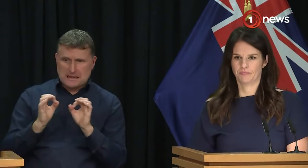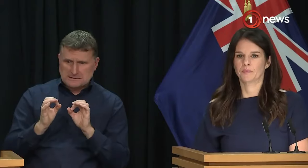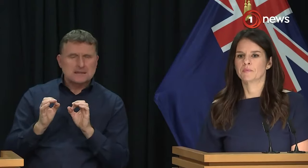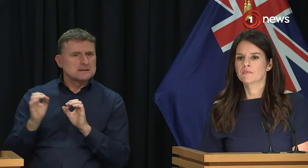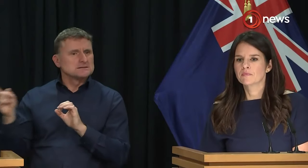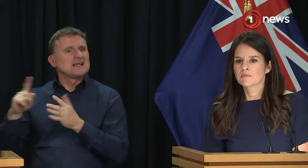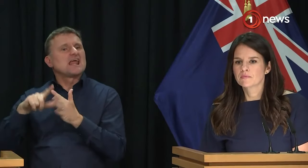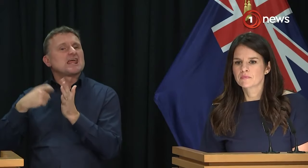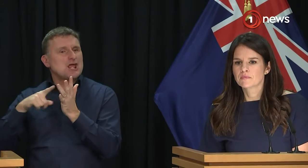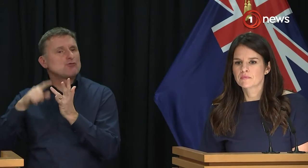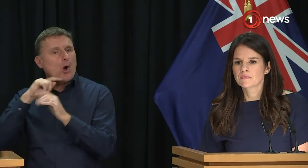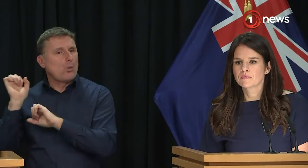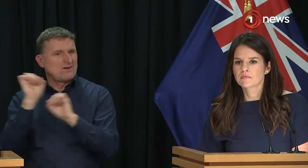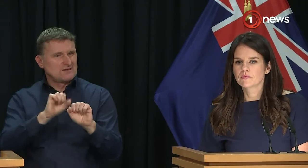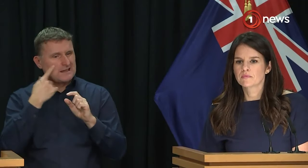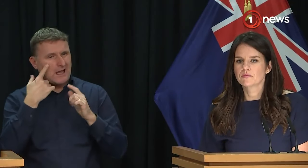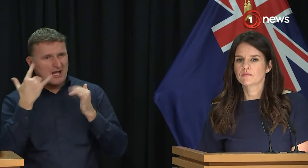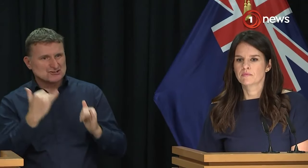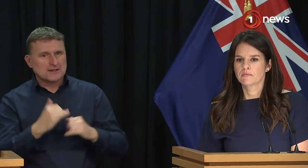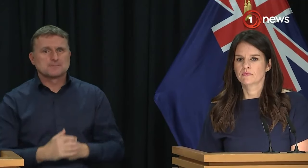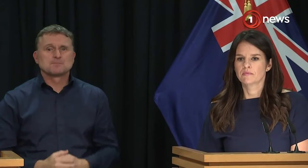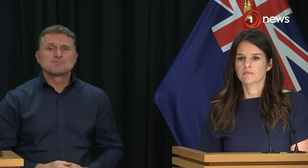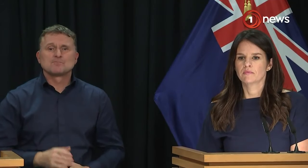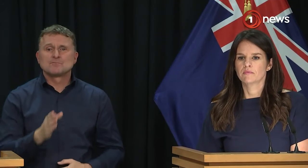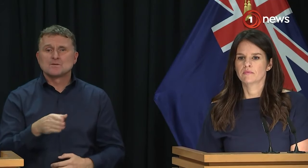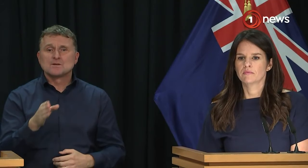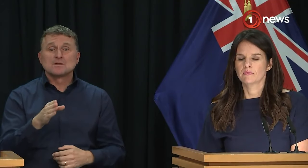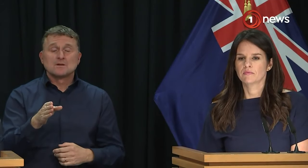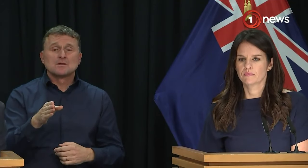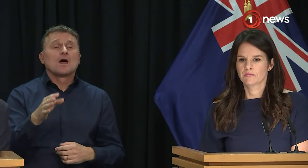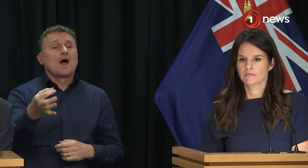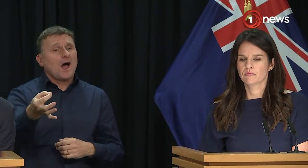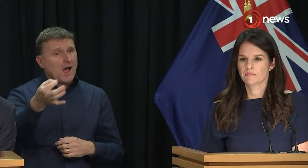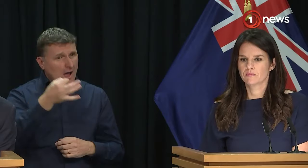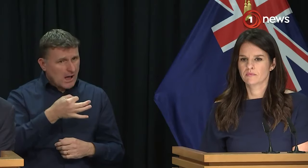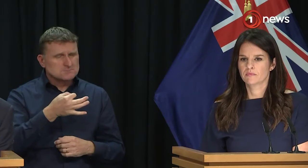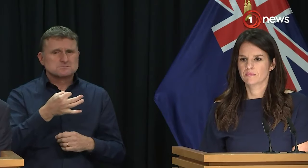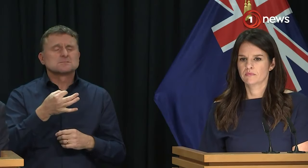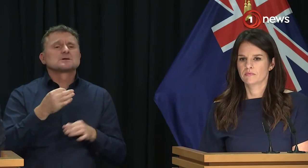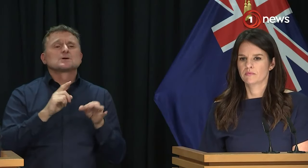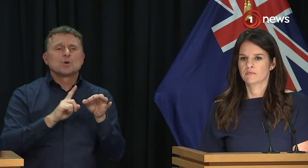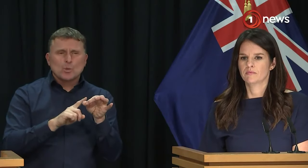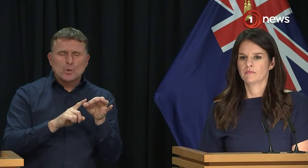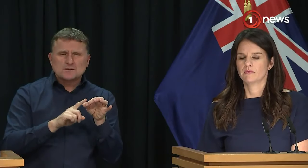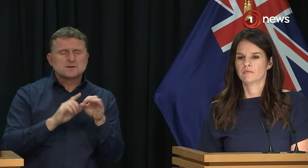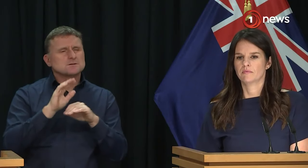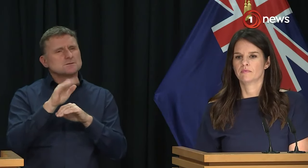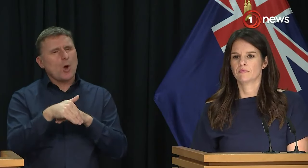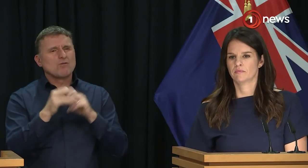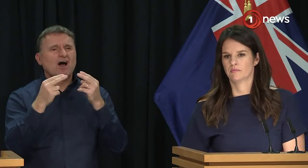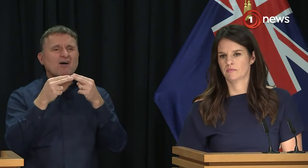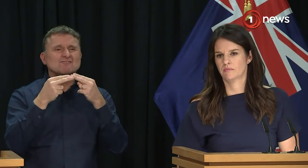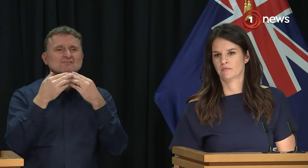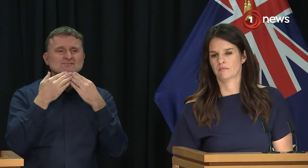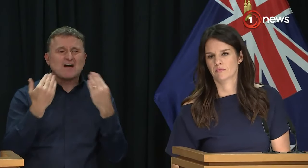In terms of the curriculum, I've spoken to several people from Wharekura who said that it